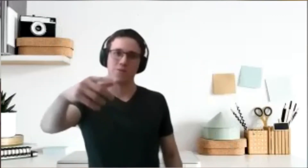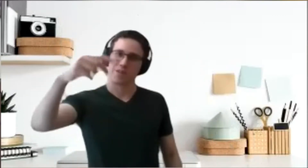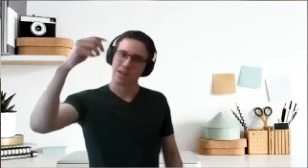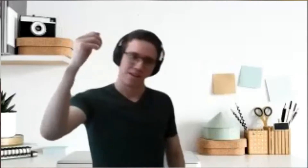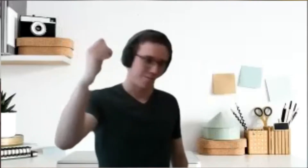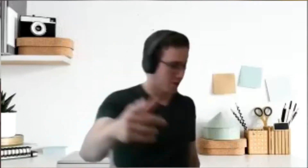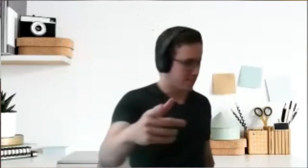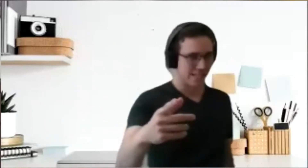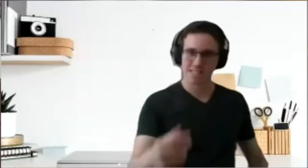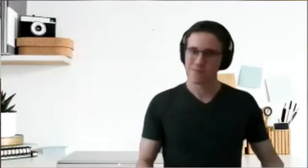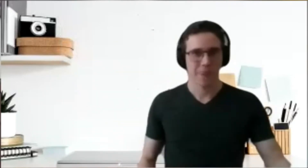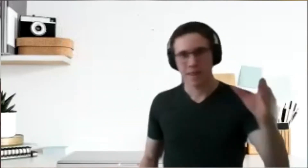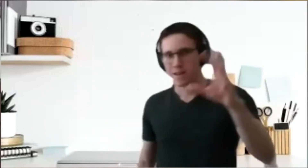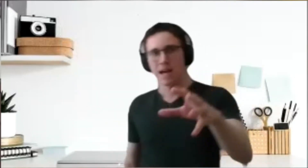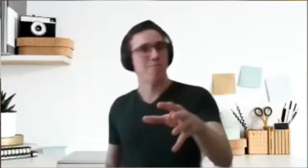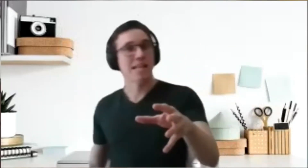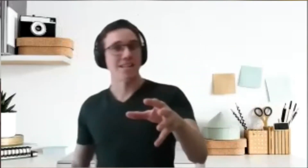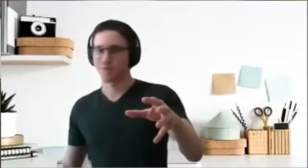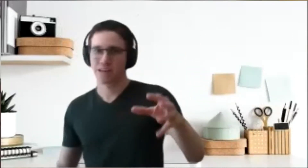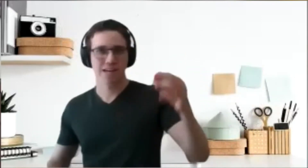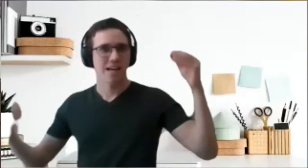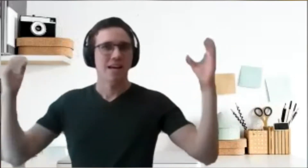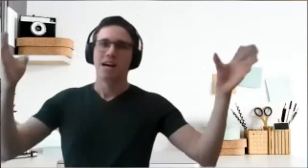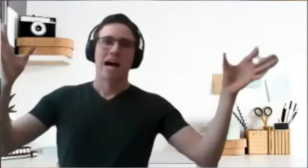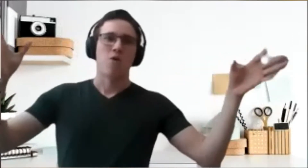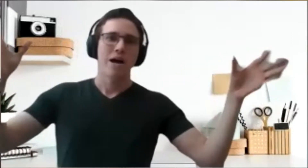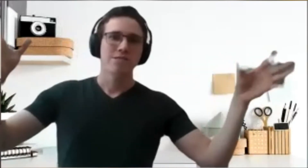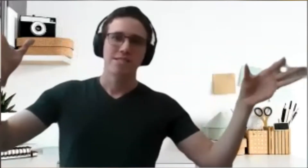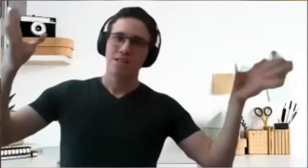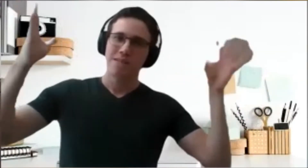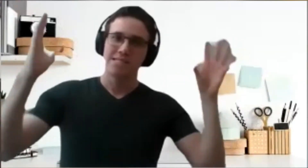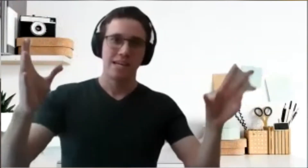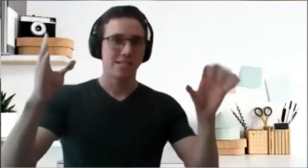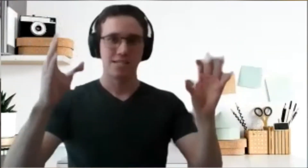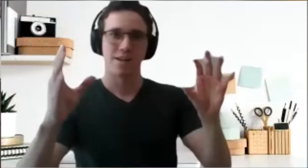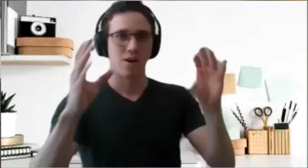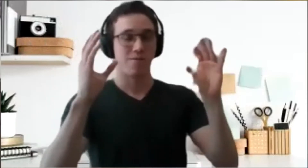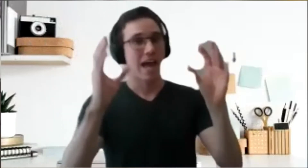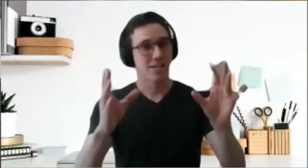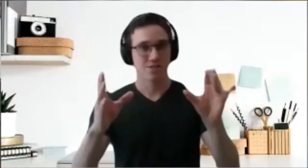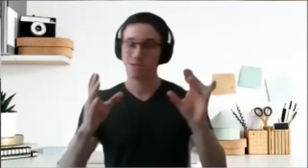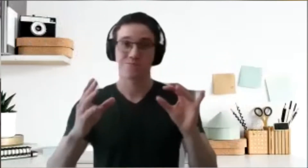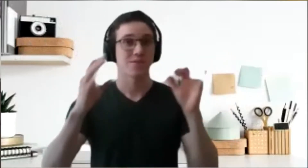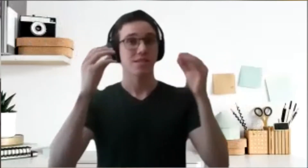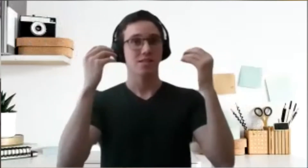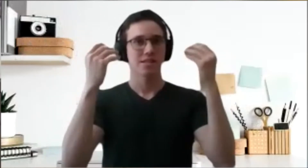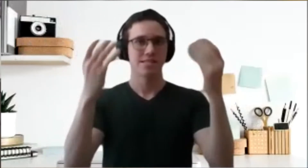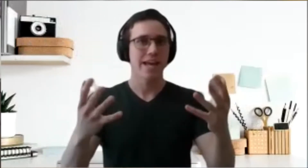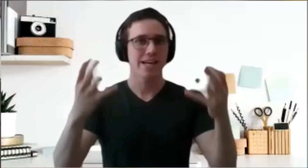process, a plan, a well-determined set of actions taken